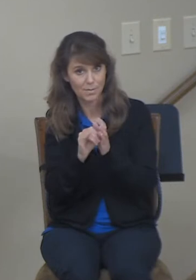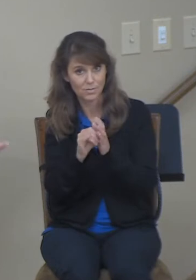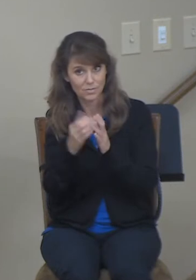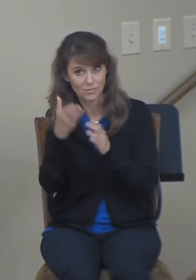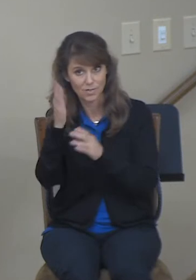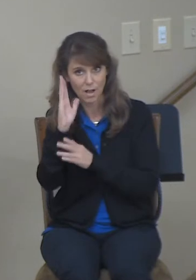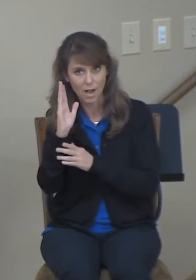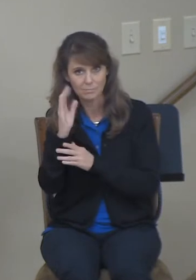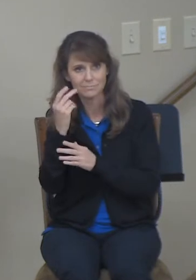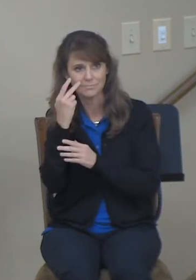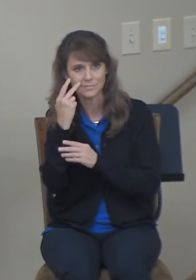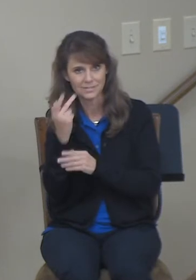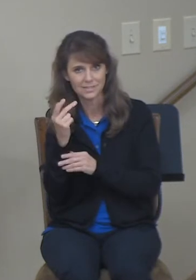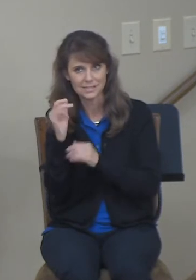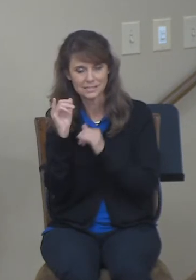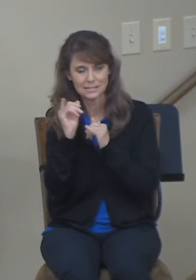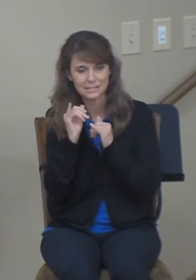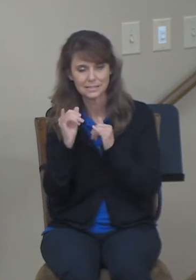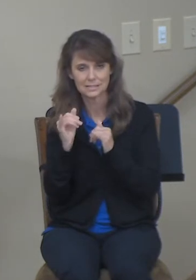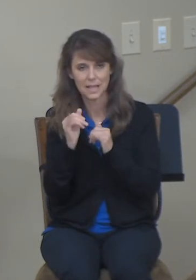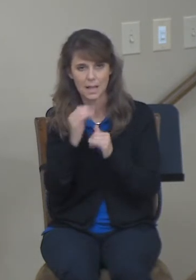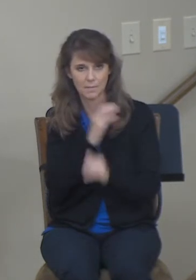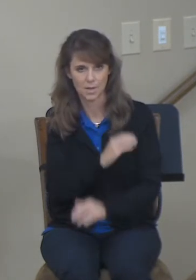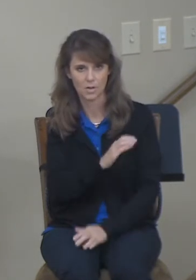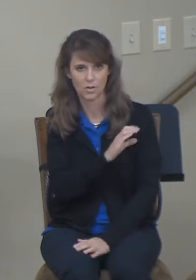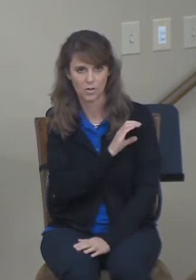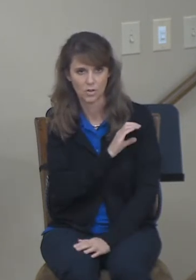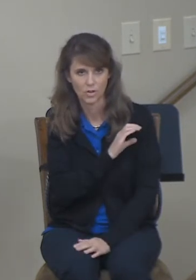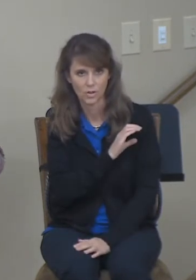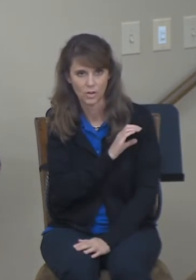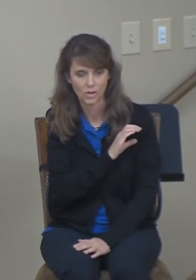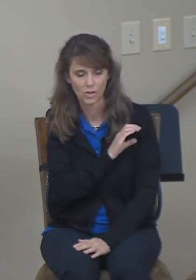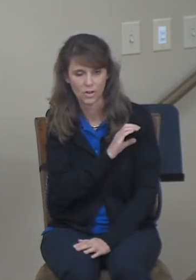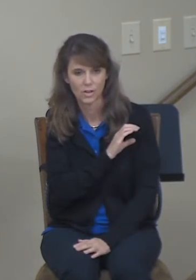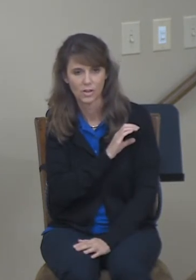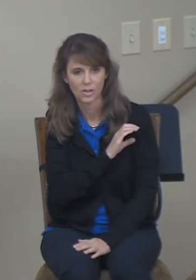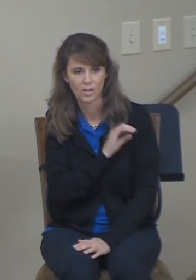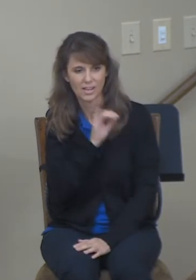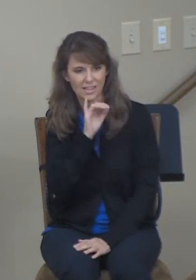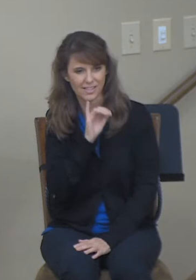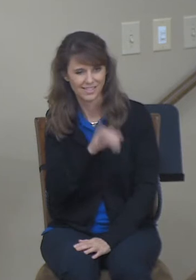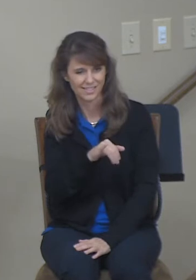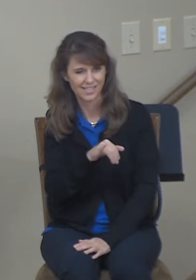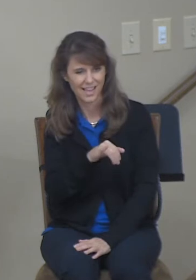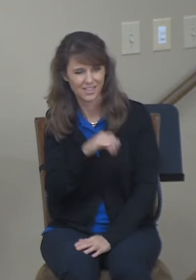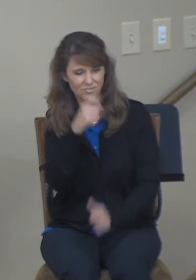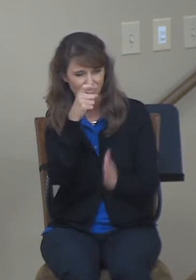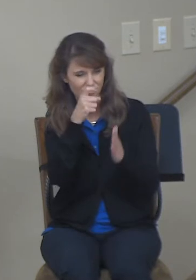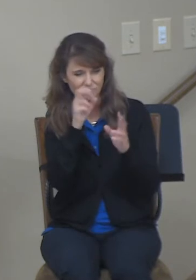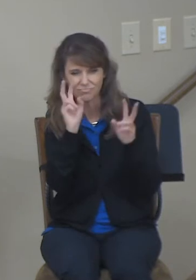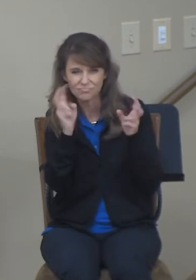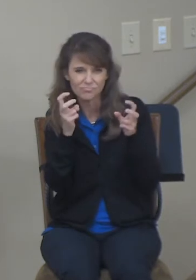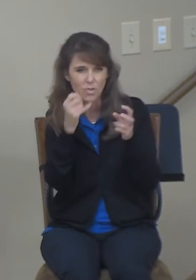to people we see in the New Testament, even Jesus himself. But we see this idea of this cost of redemption,